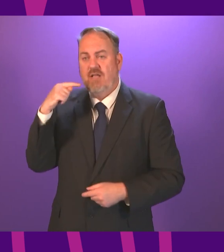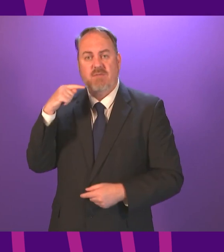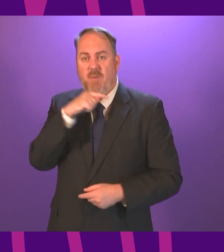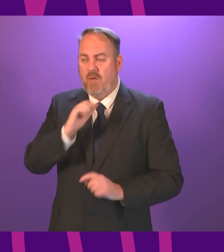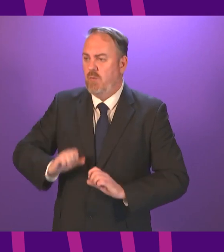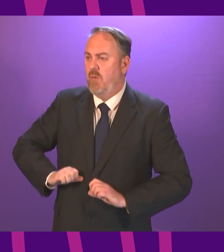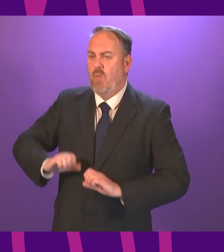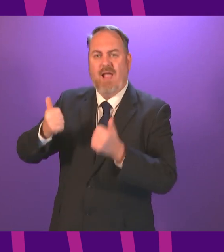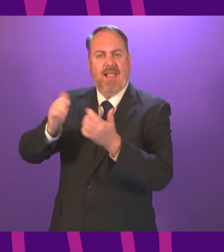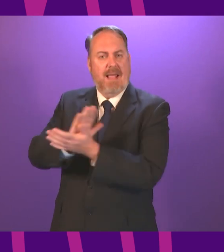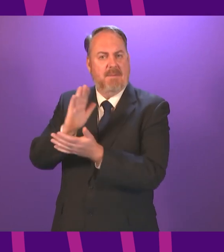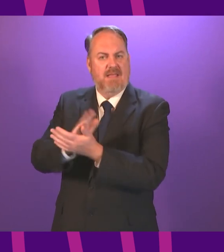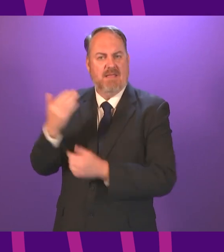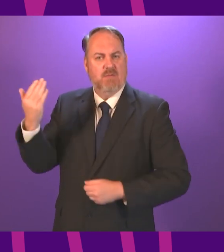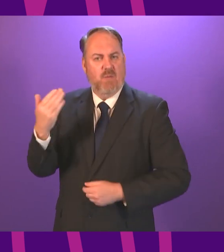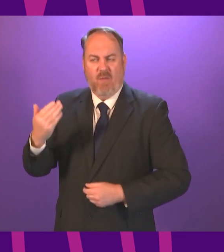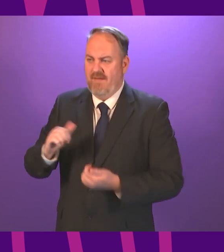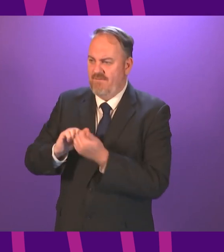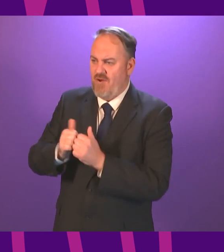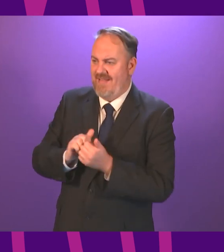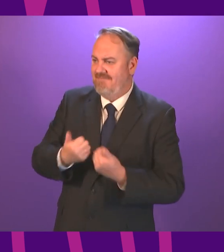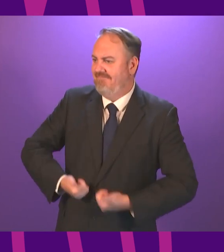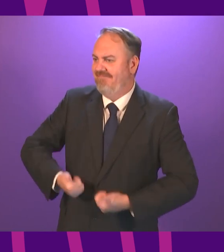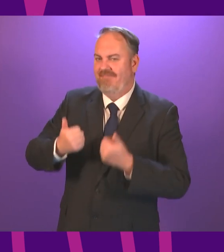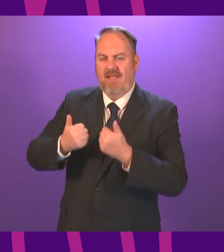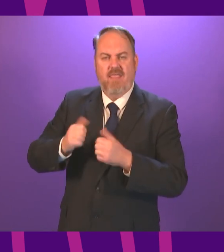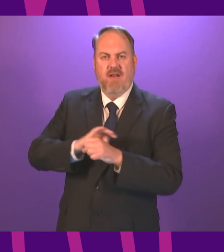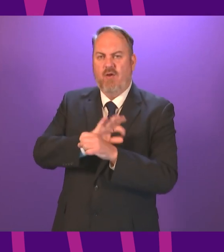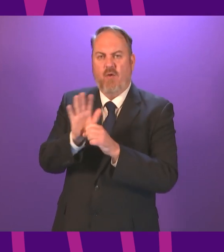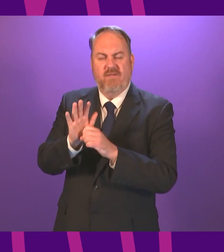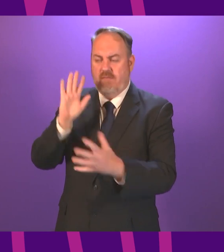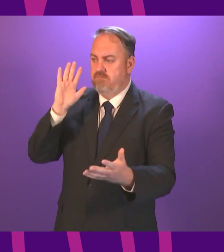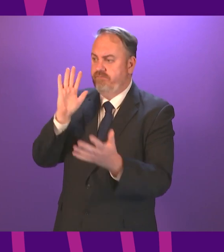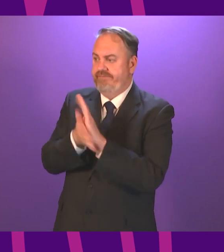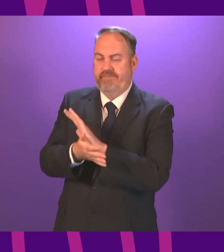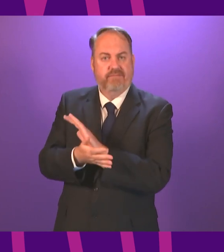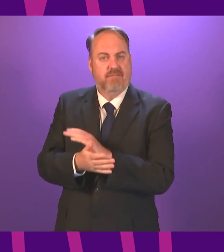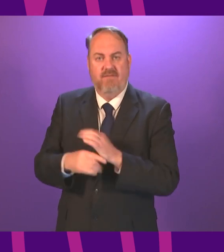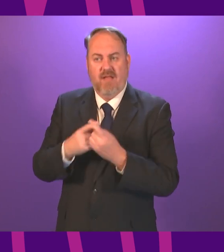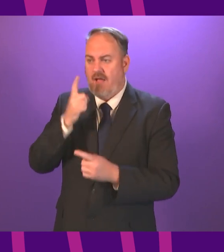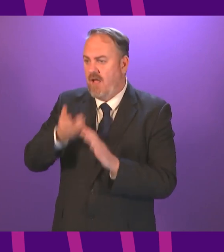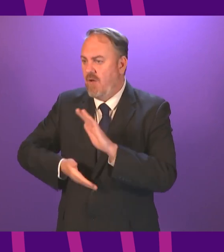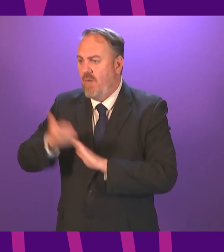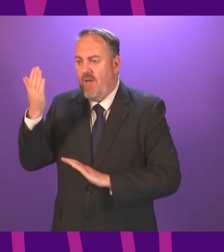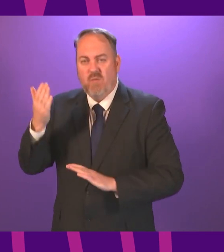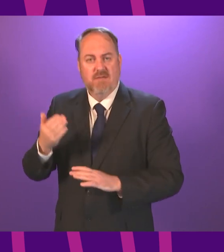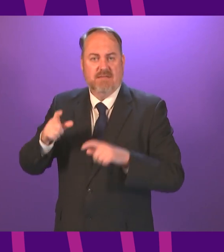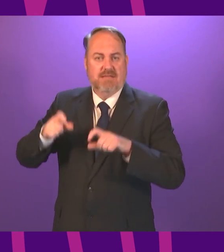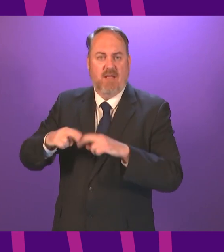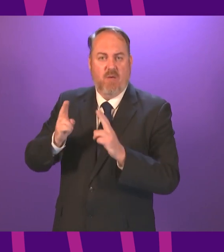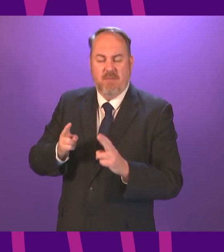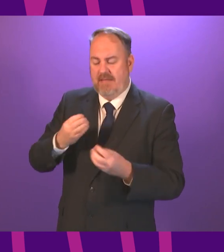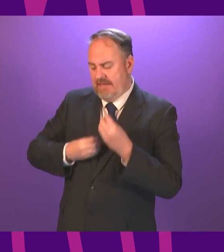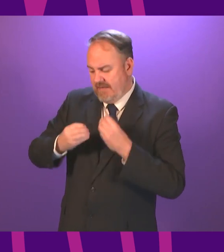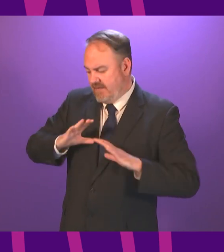happy has friends and then one day Covid came along and stole everything he is unable to leave his house he can't bring himself to